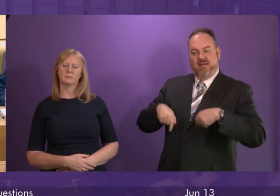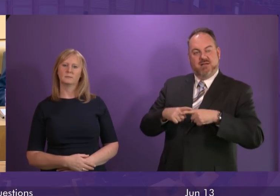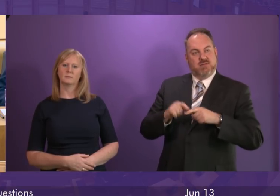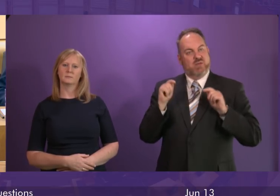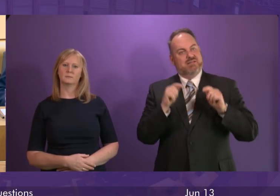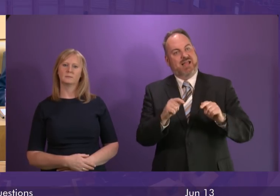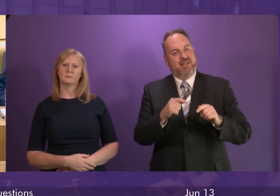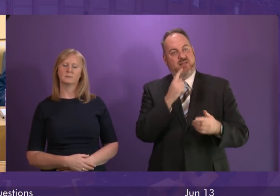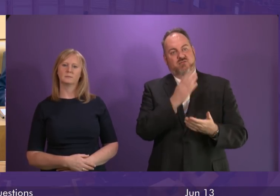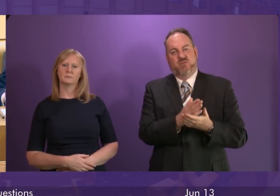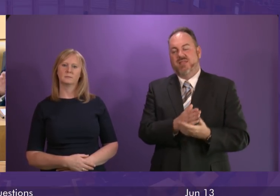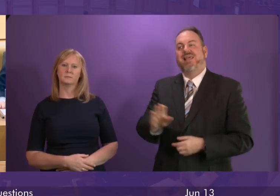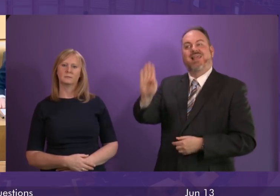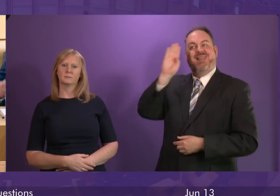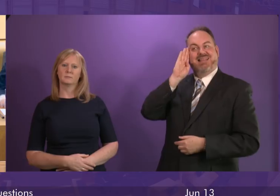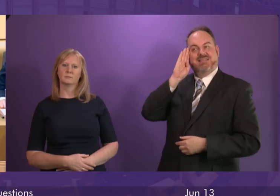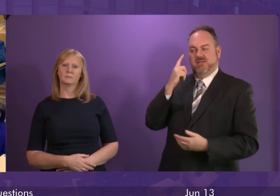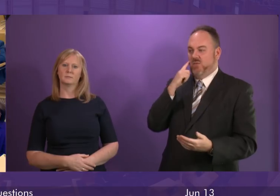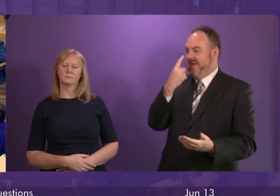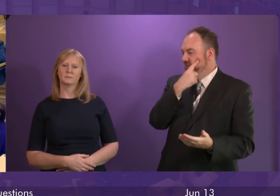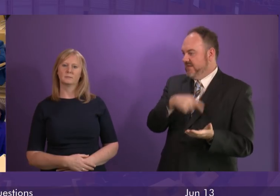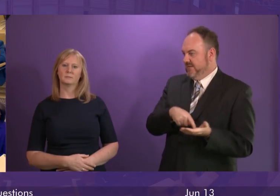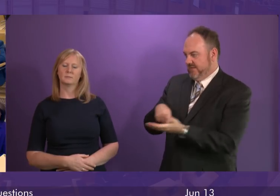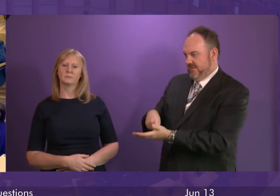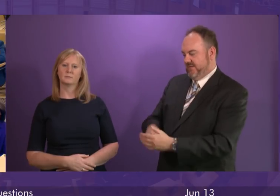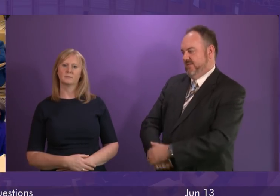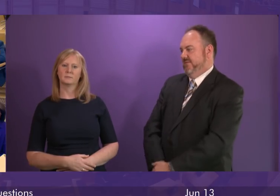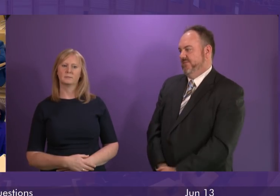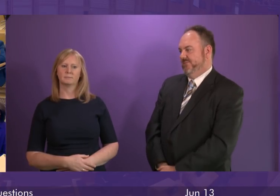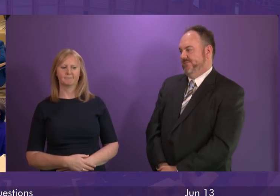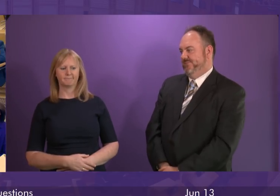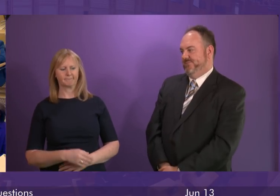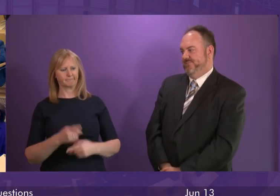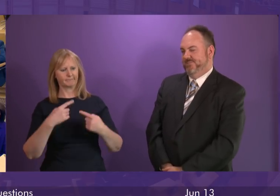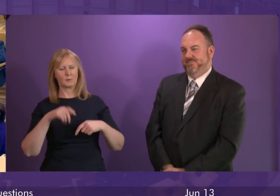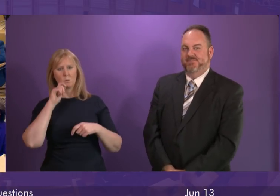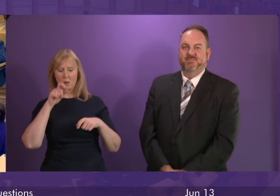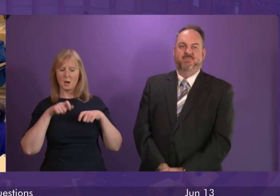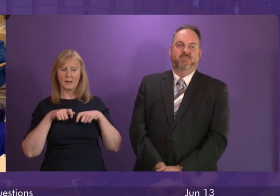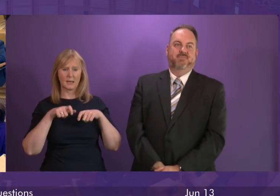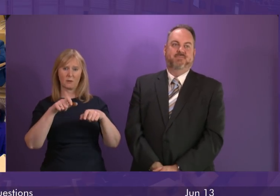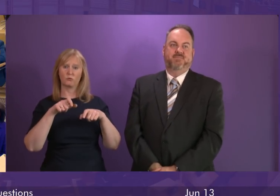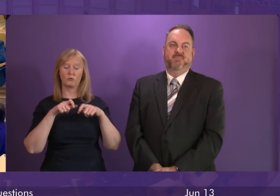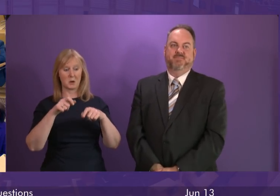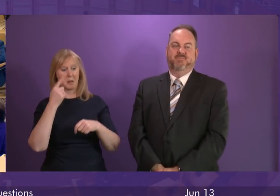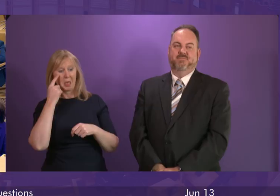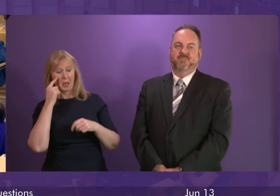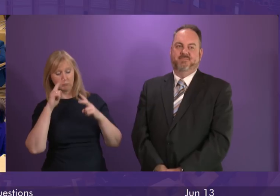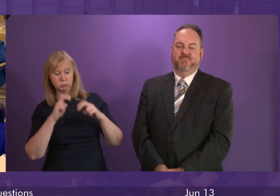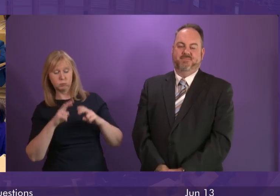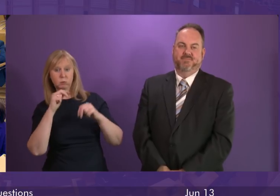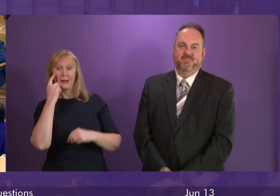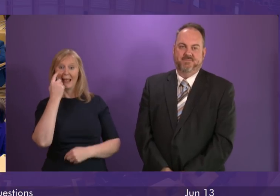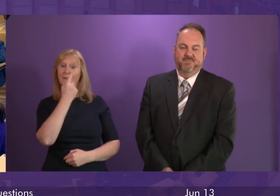bit more time listening to the evidence that they come forward with? First Minister. Well, we'll continue to spend time looking at the